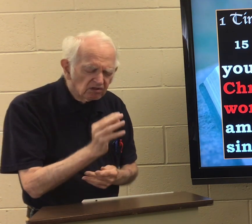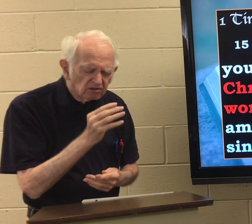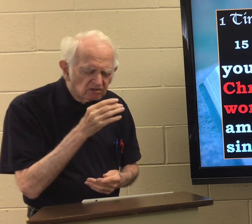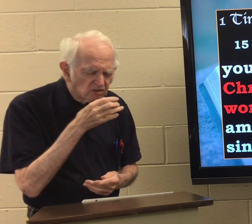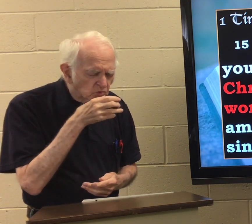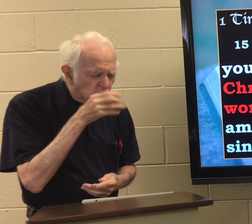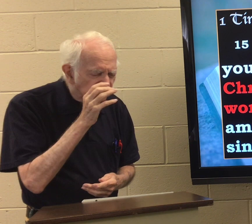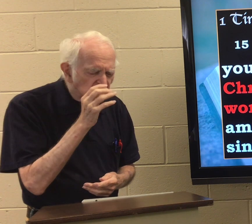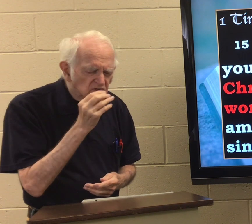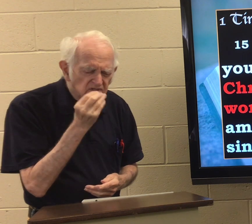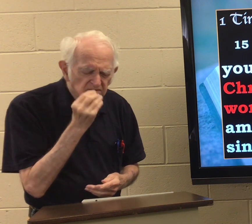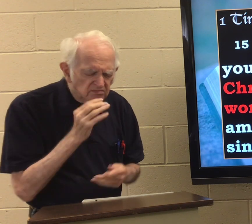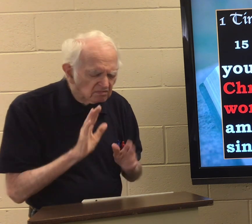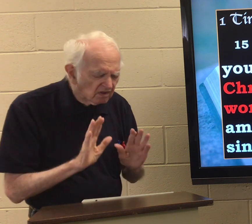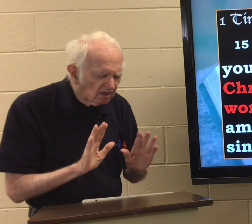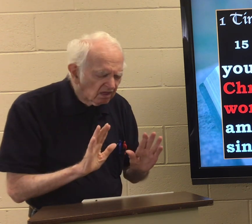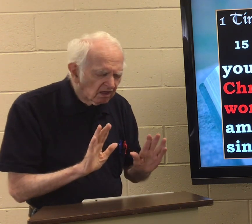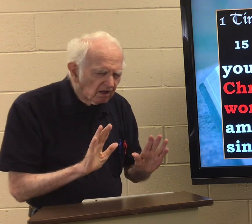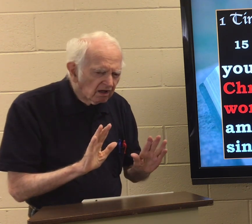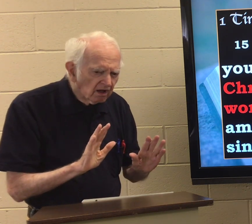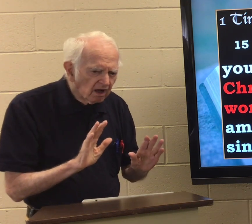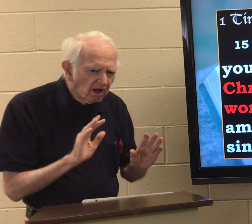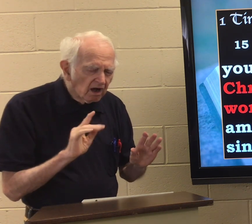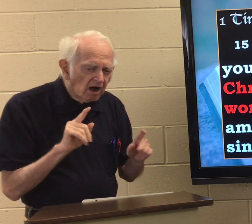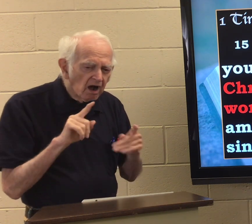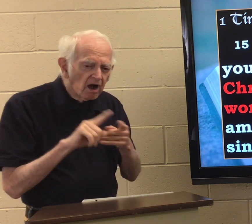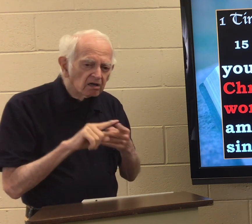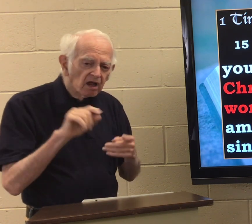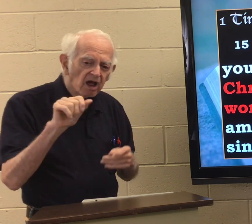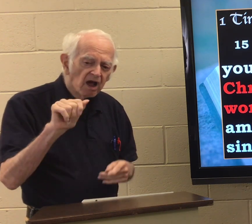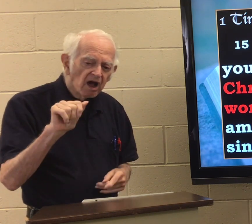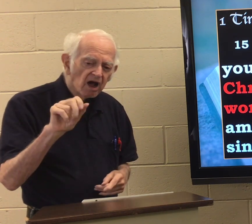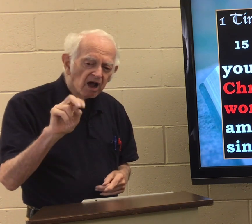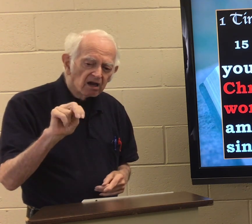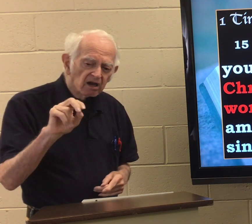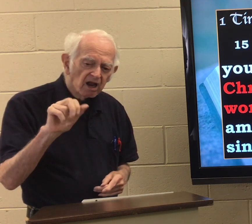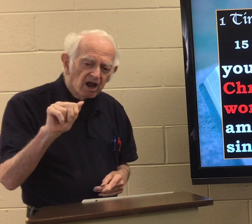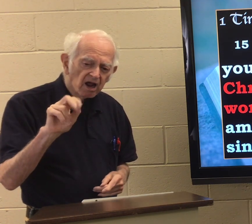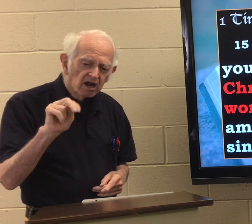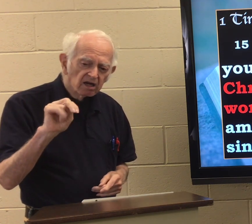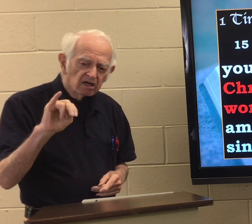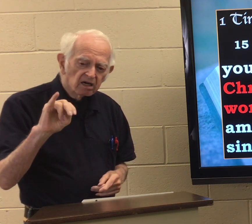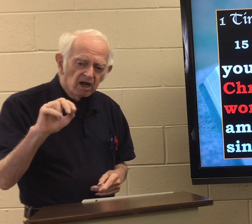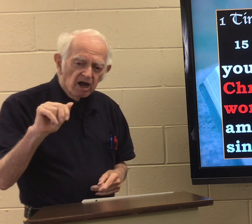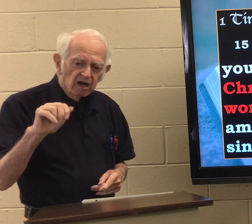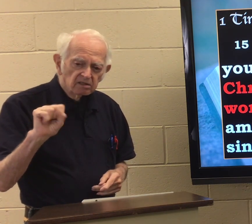rejected all food and drink until Ananias,